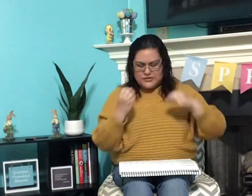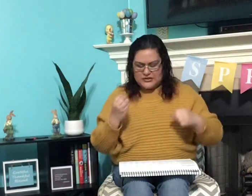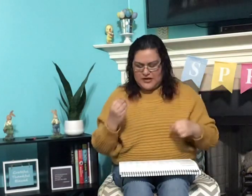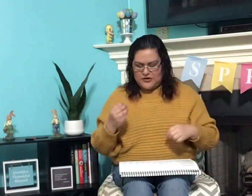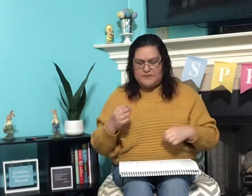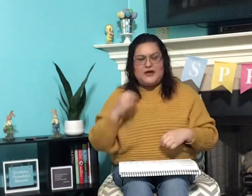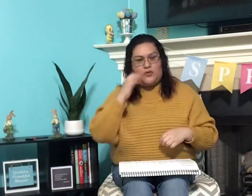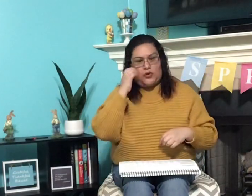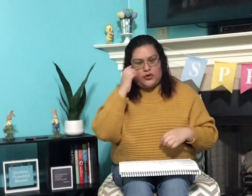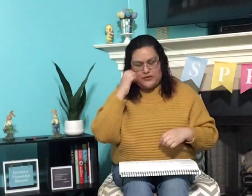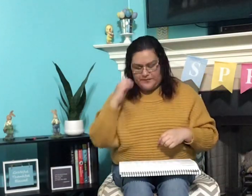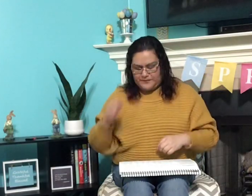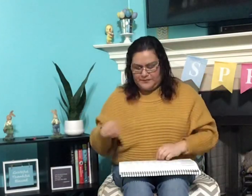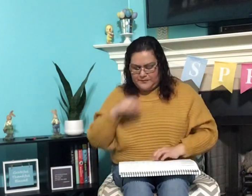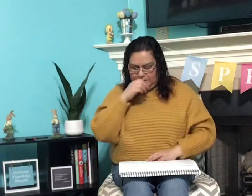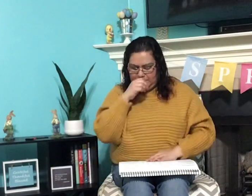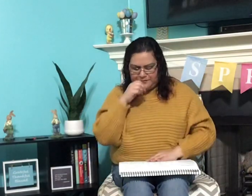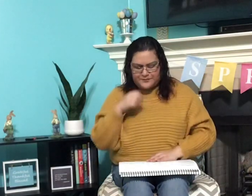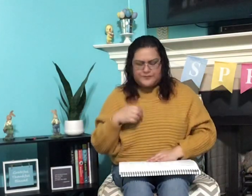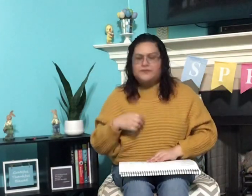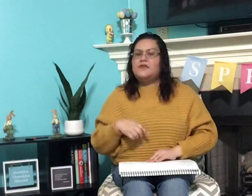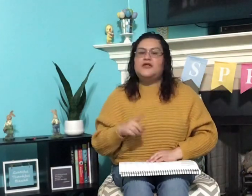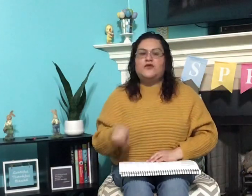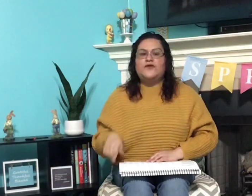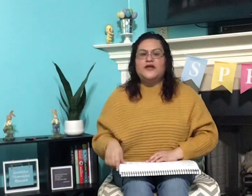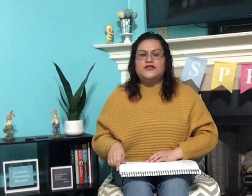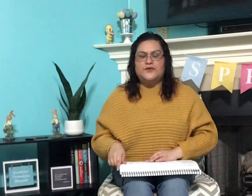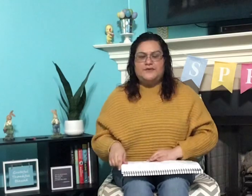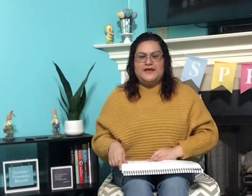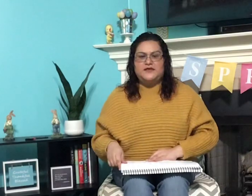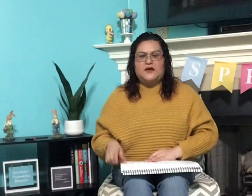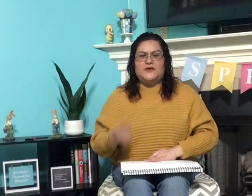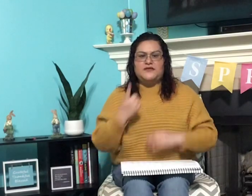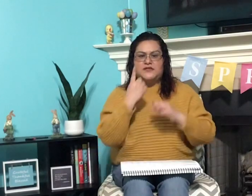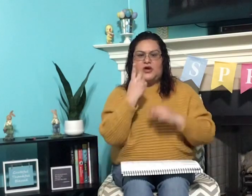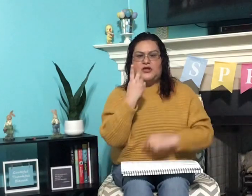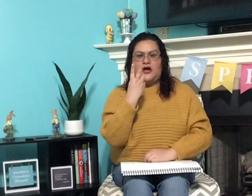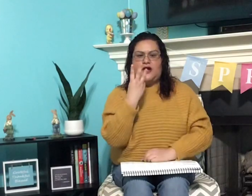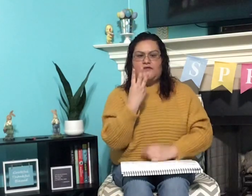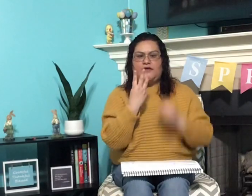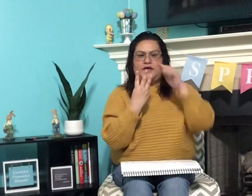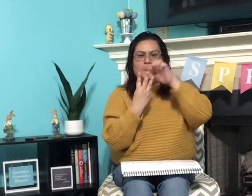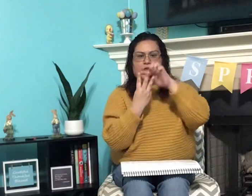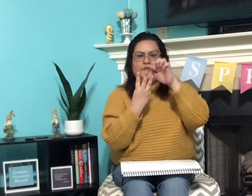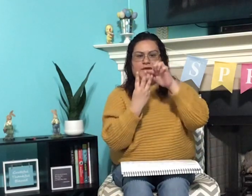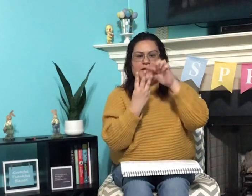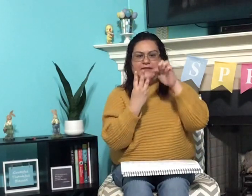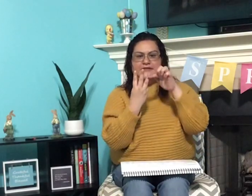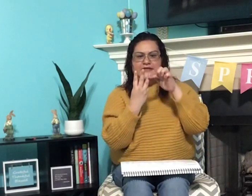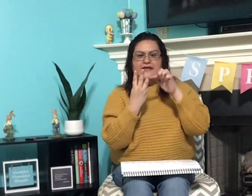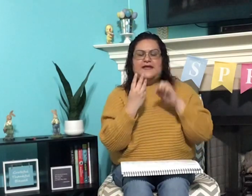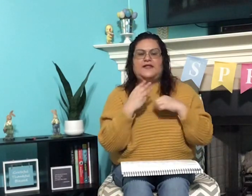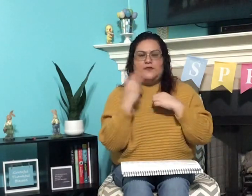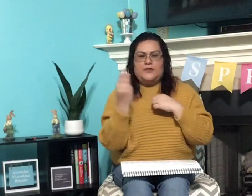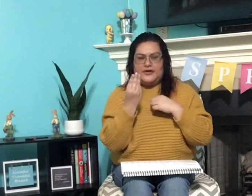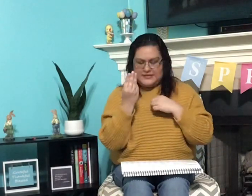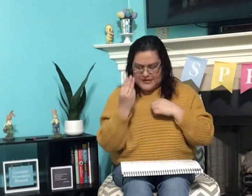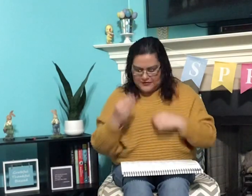together to make a word. Don't forget to repeat, so I'm going to start it off, and then you'll repeat, and then we'll put it together,